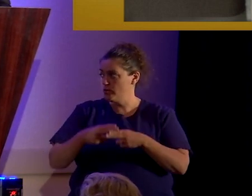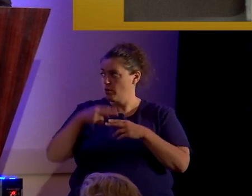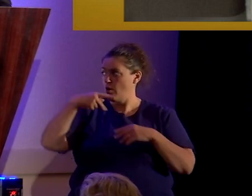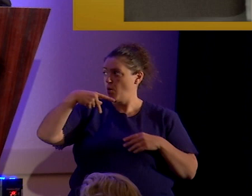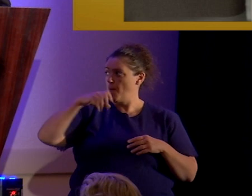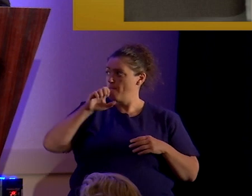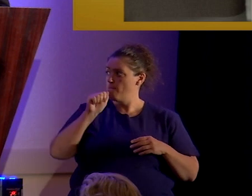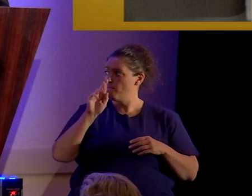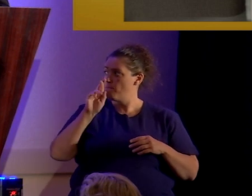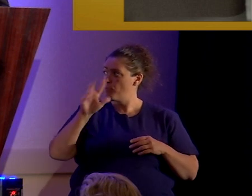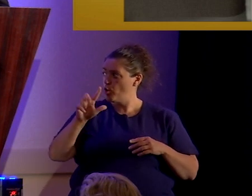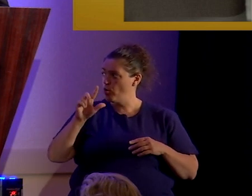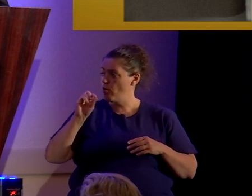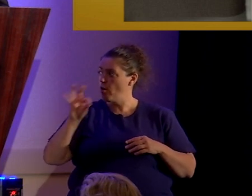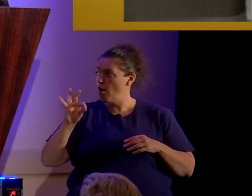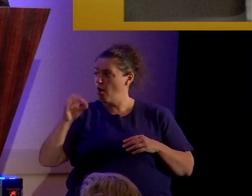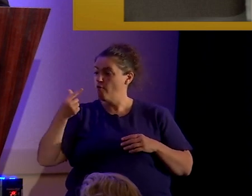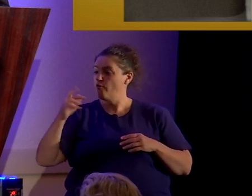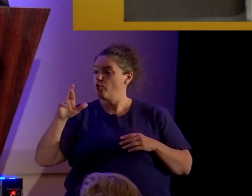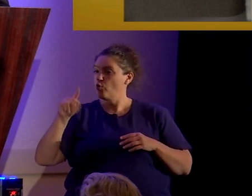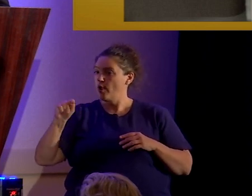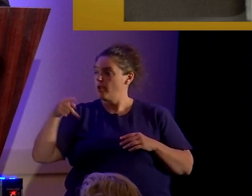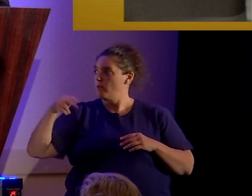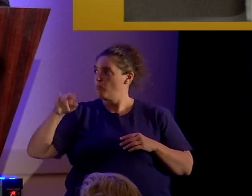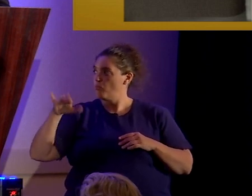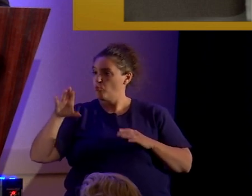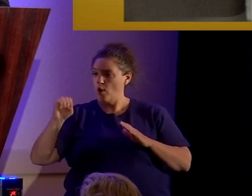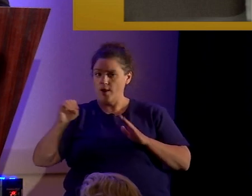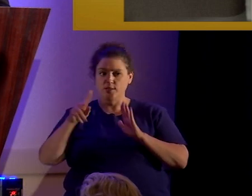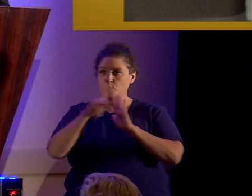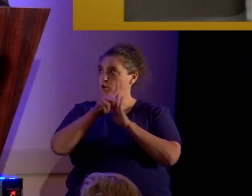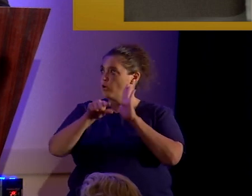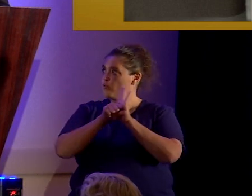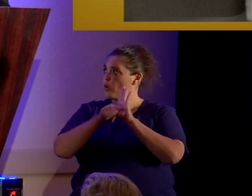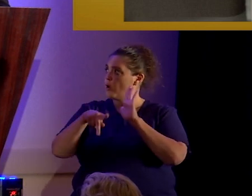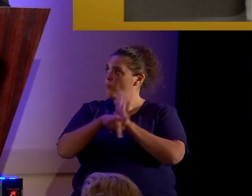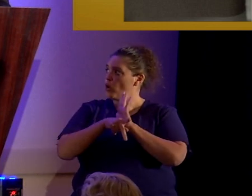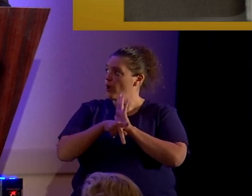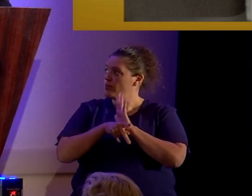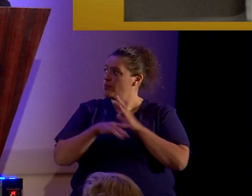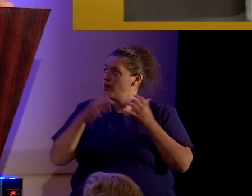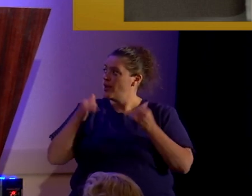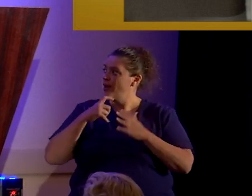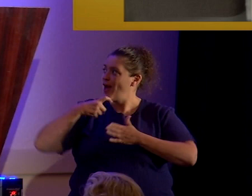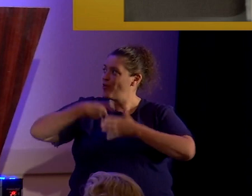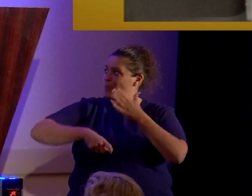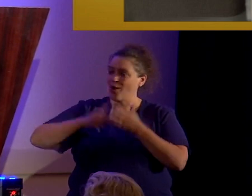And you can see that the great price has been reduced, has been slashed.